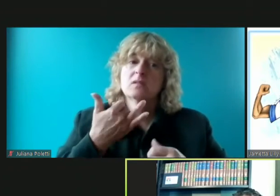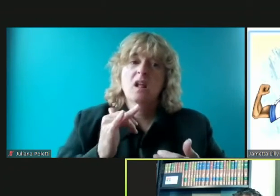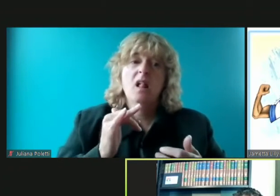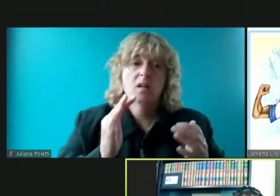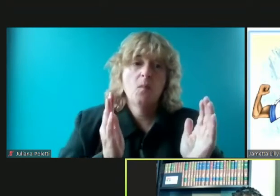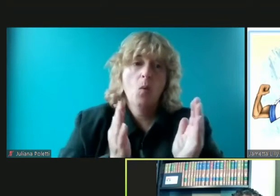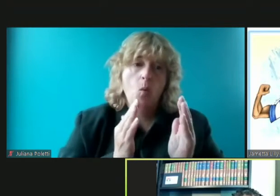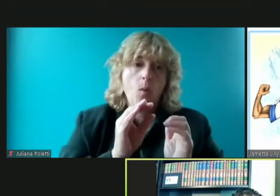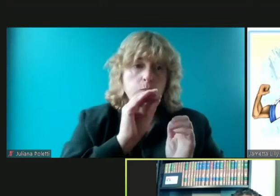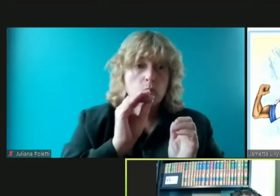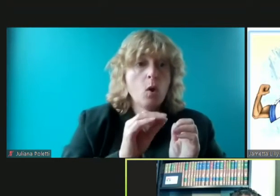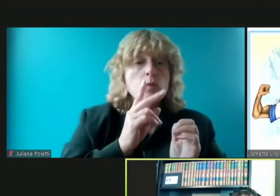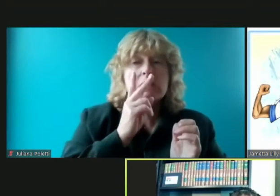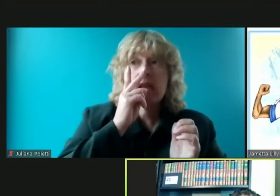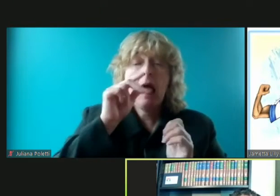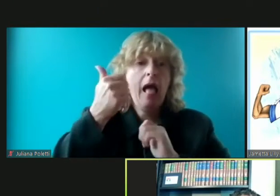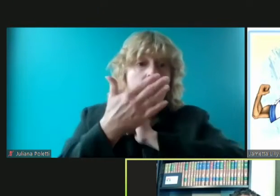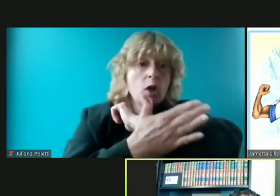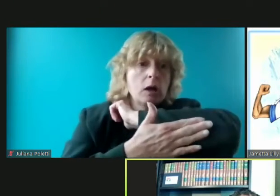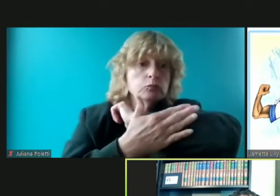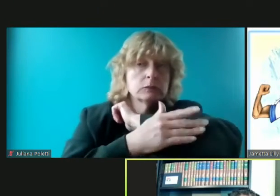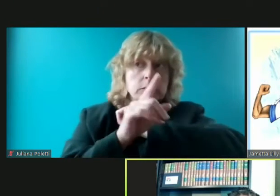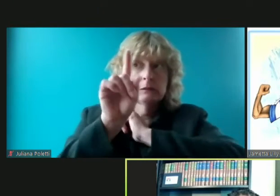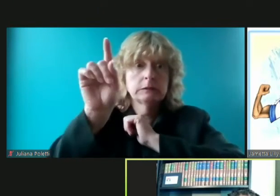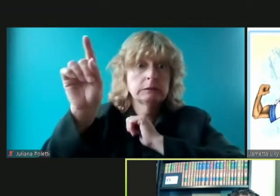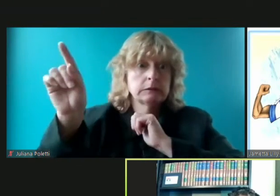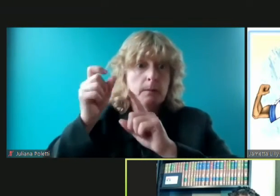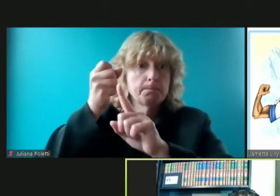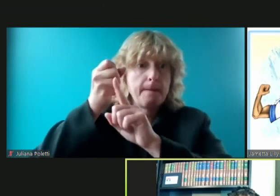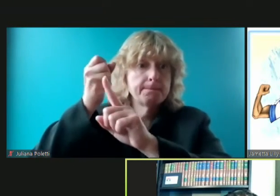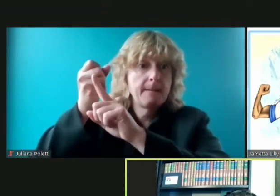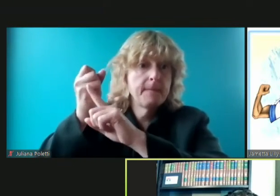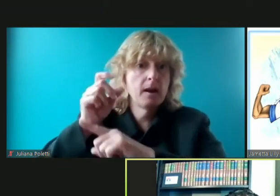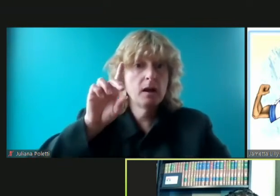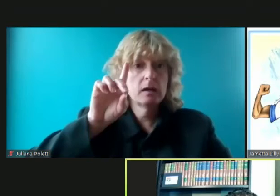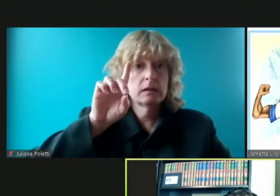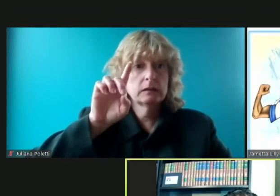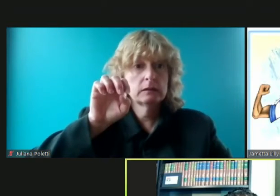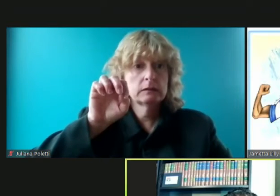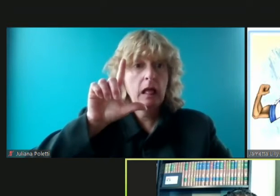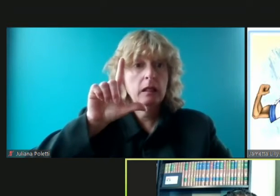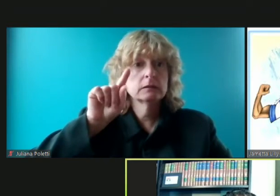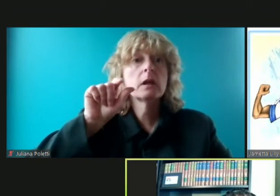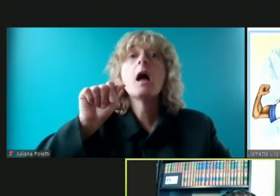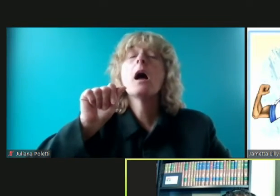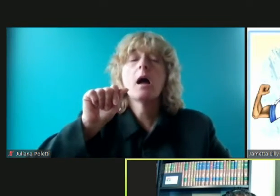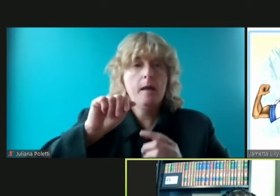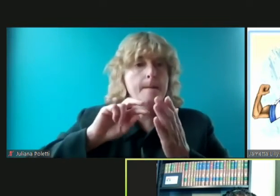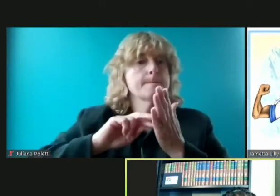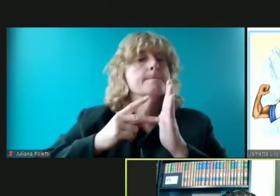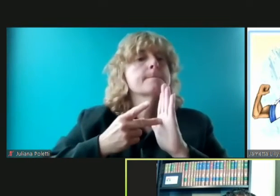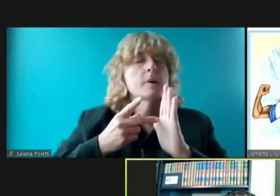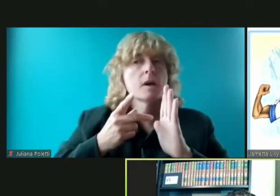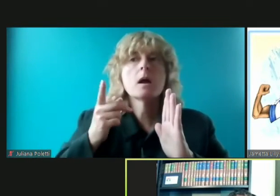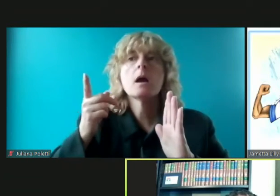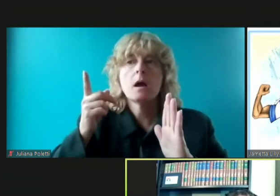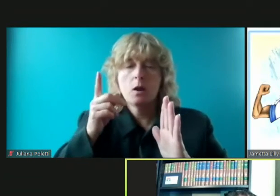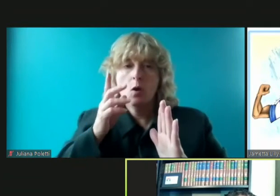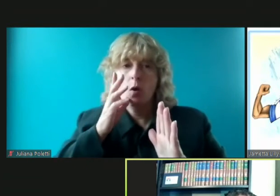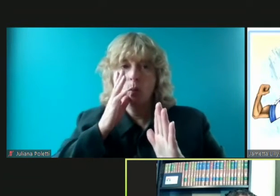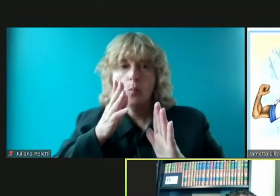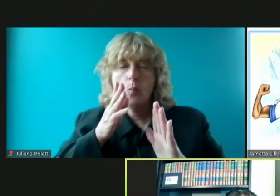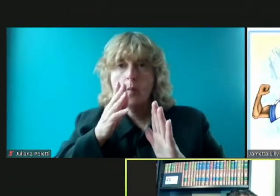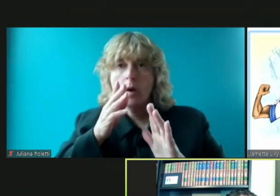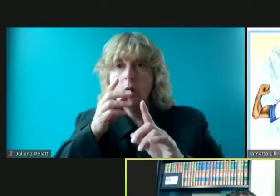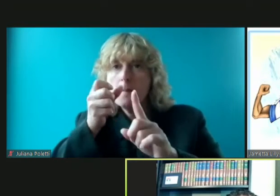the when the delta variant is there that's when it finds those pockets of unvaccinated people and it